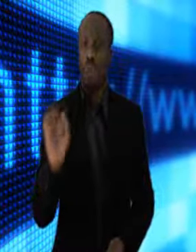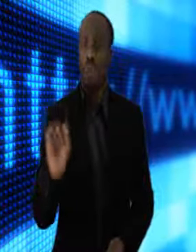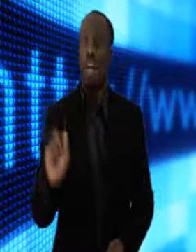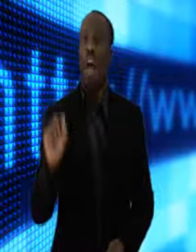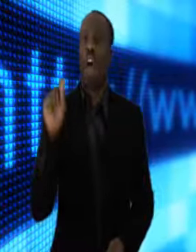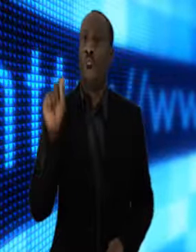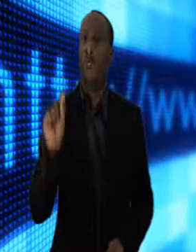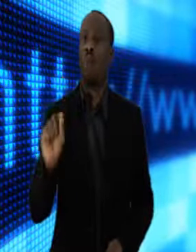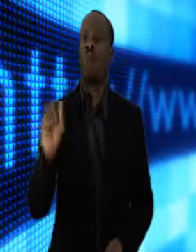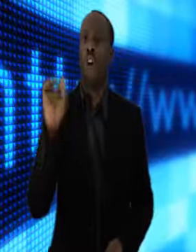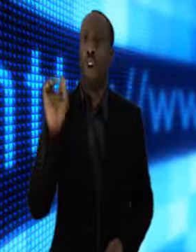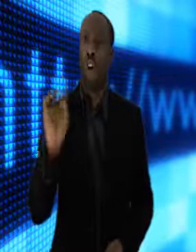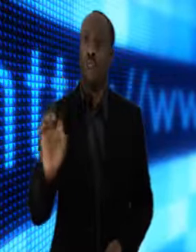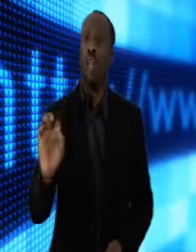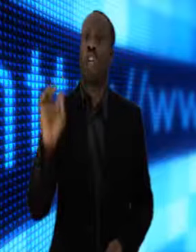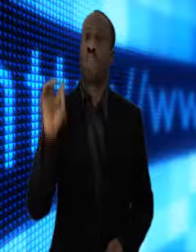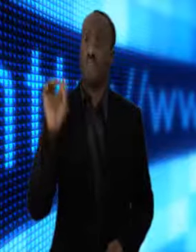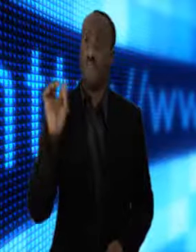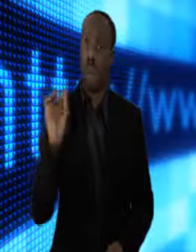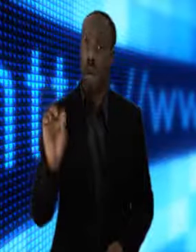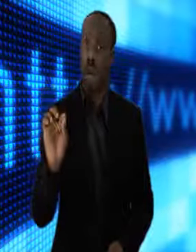something I hope you will always remember.